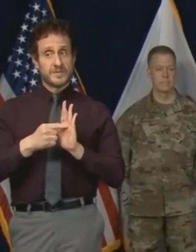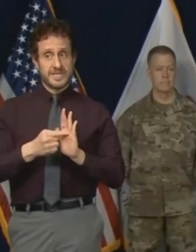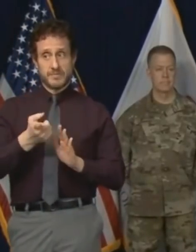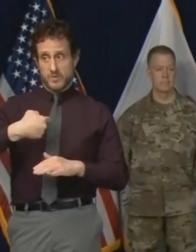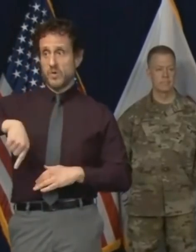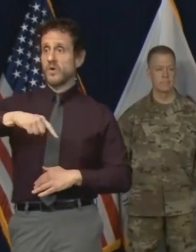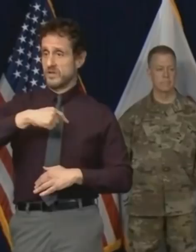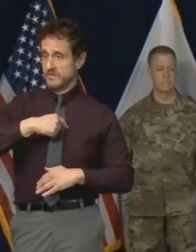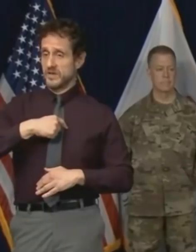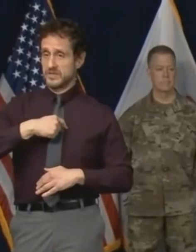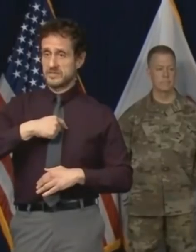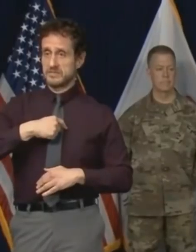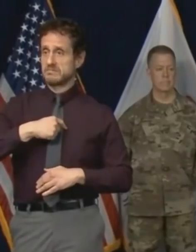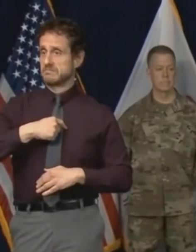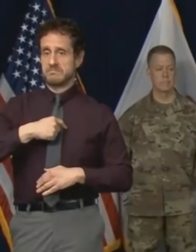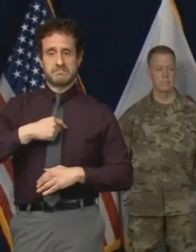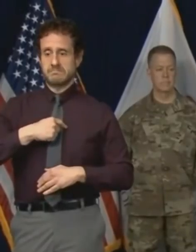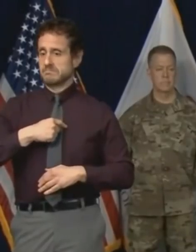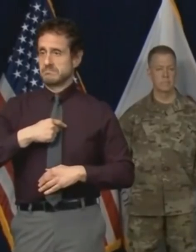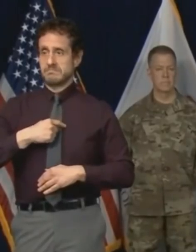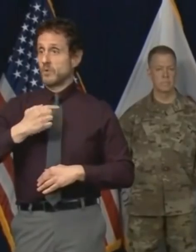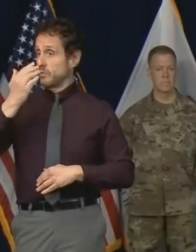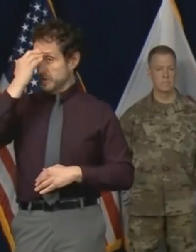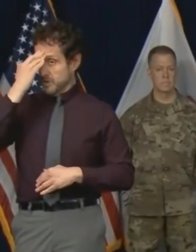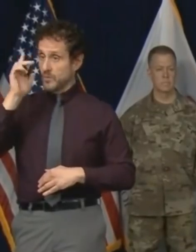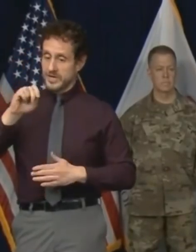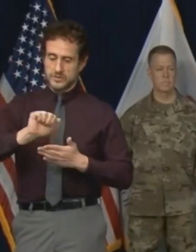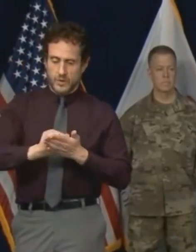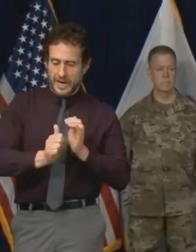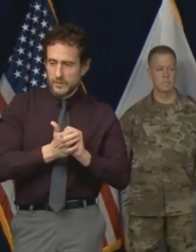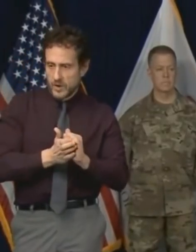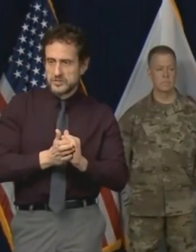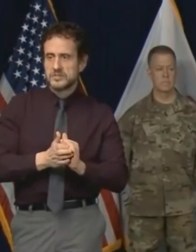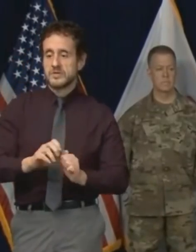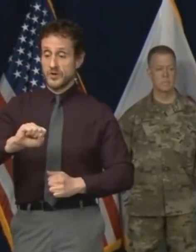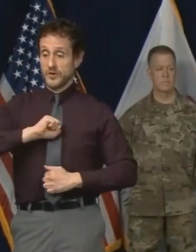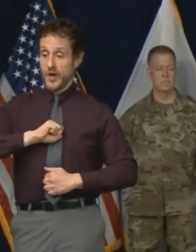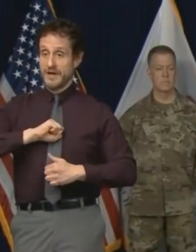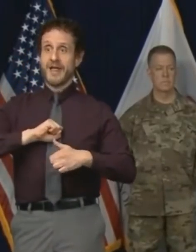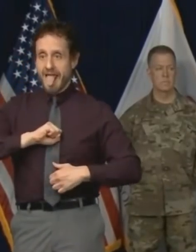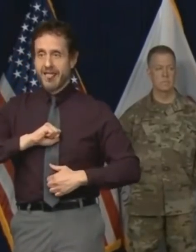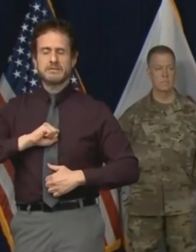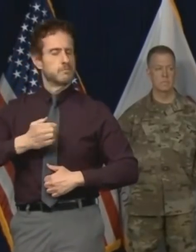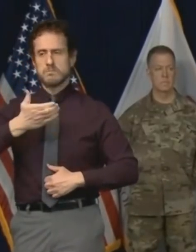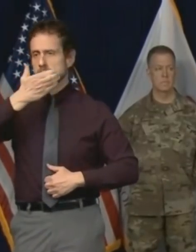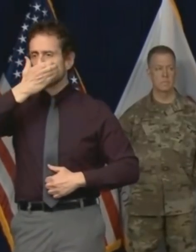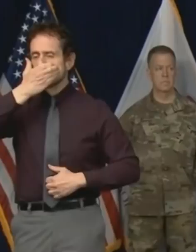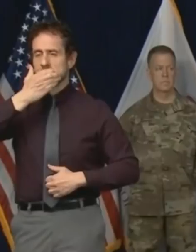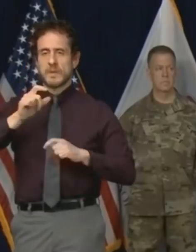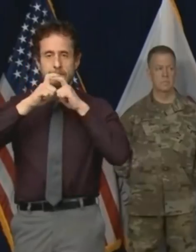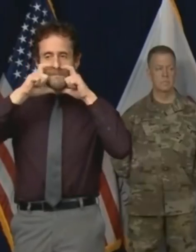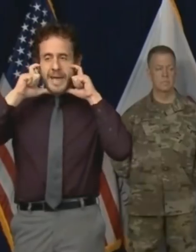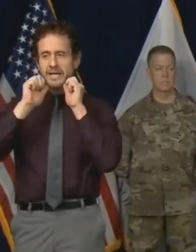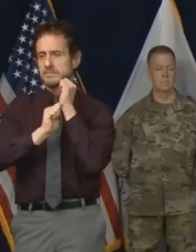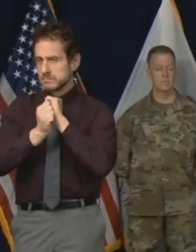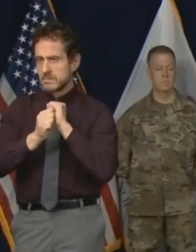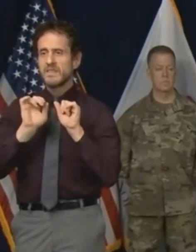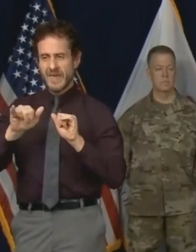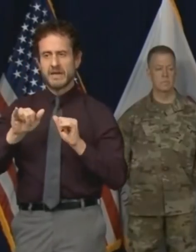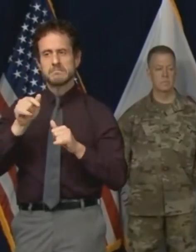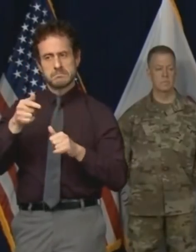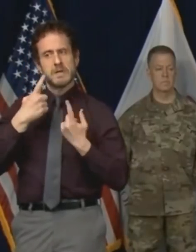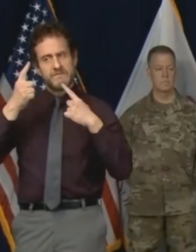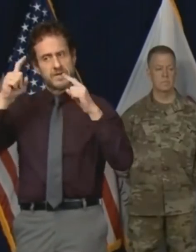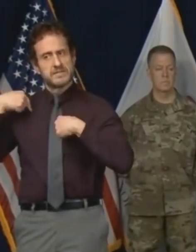taking. Hand washing, covering our cough, wearing a mask. These personal measures have been effective.